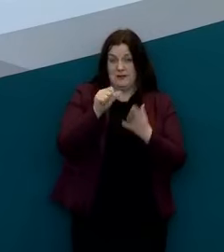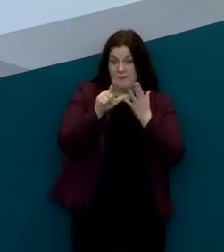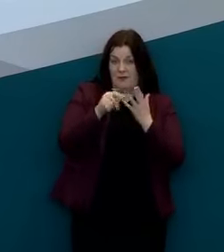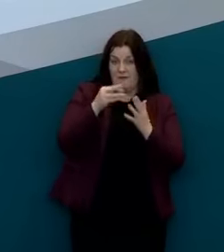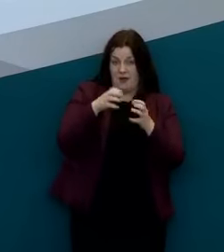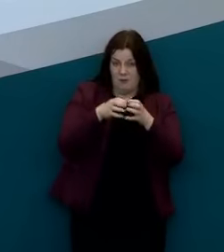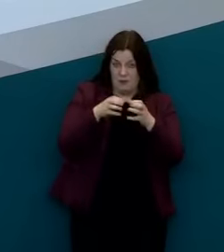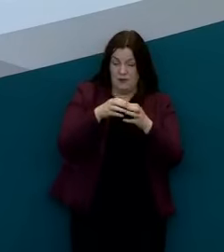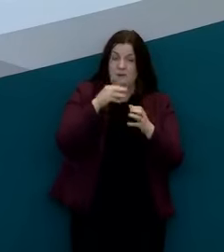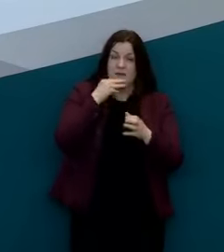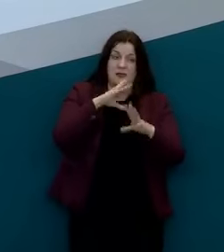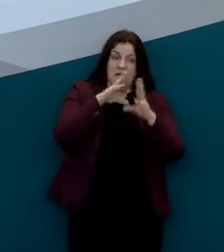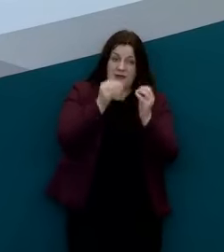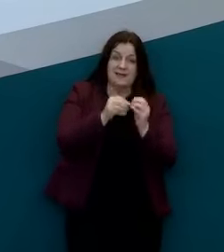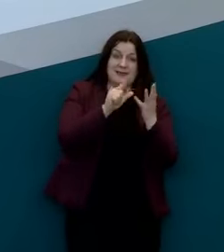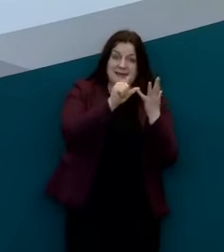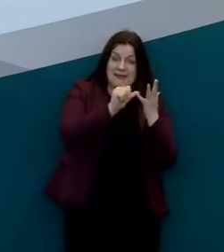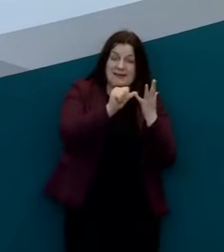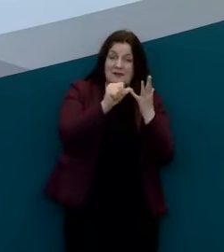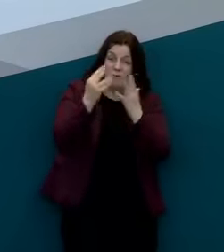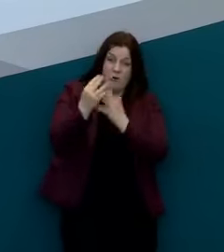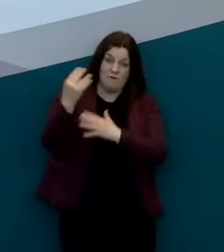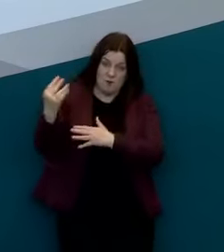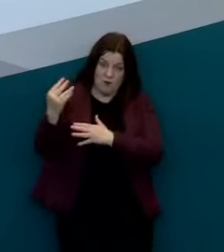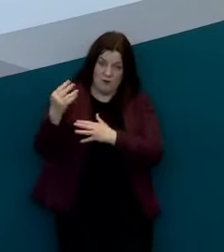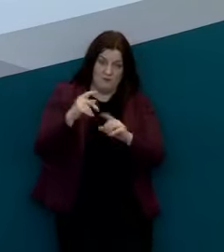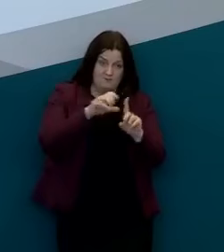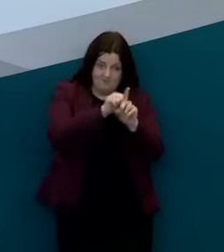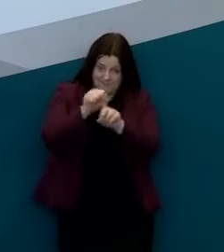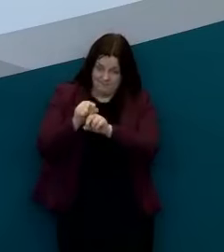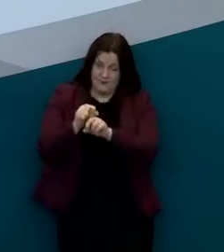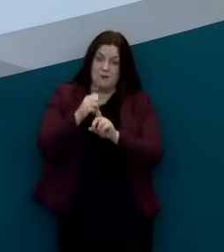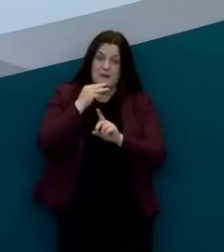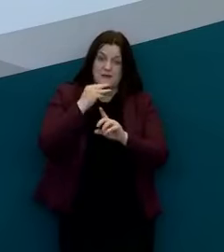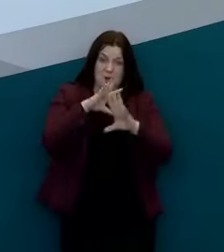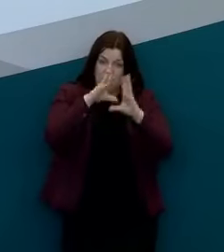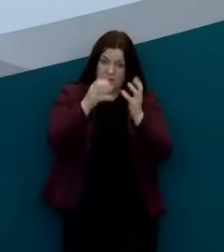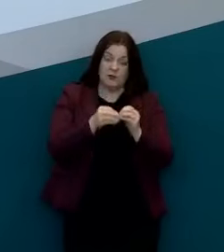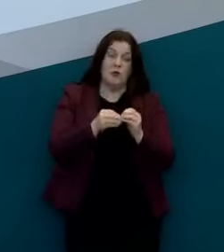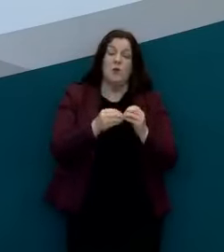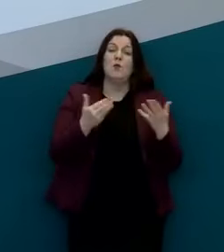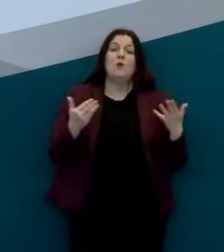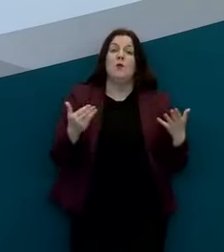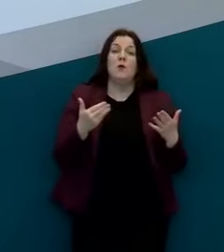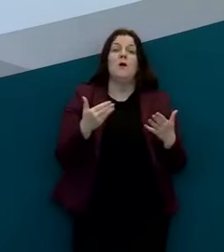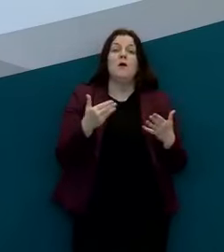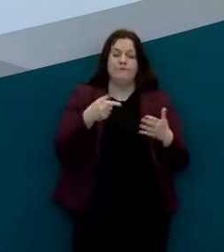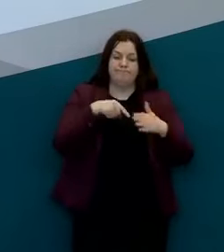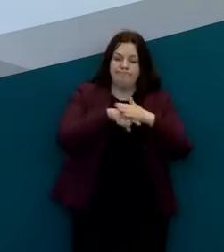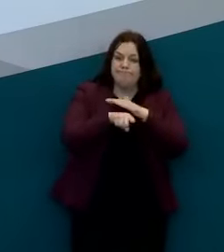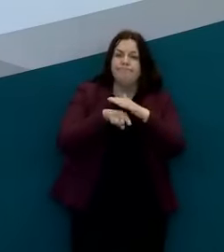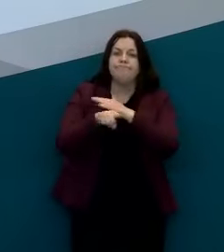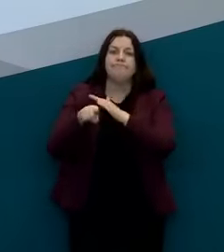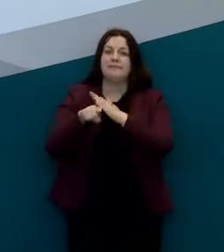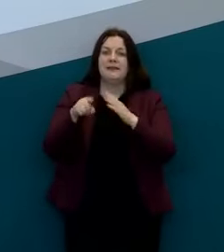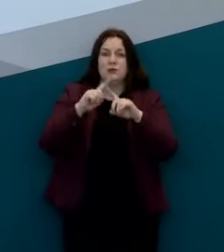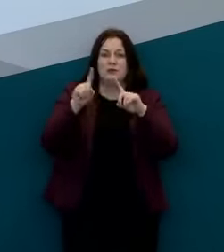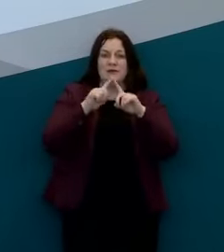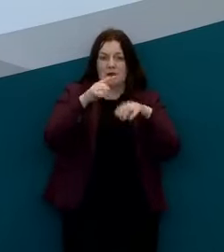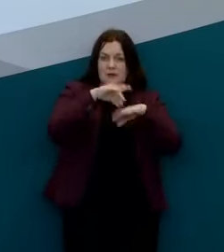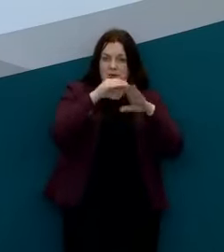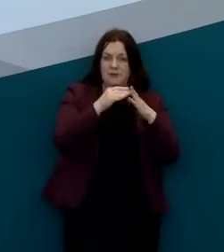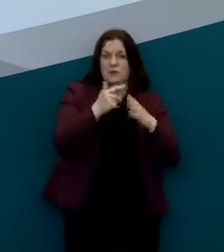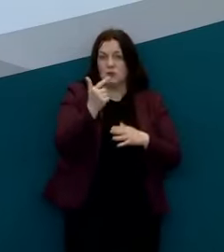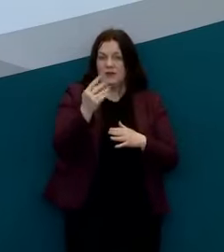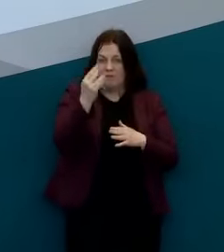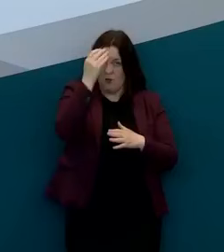6,444 cases 1,521 had been admitted to hospital at some point that's 24 percent